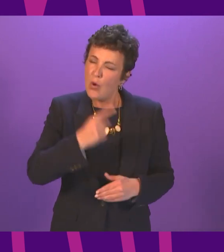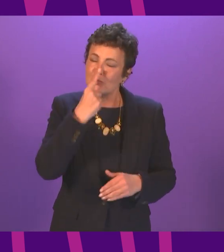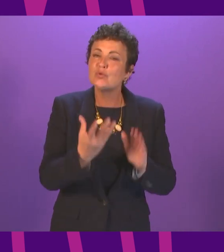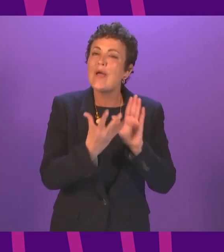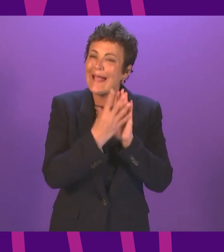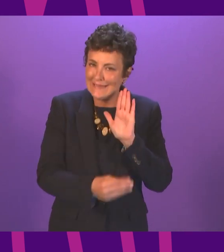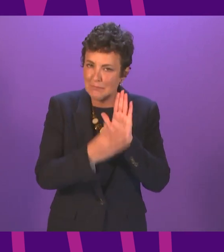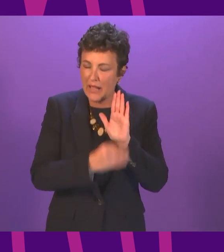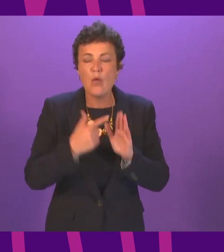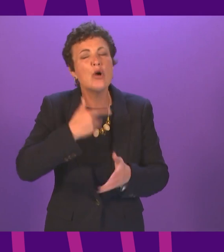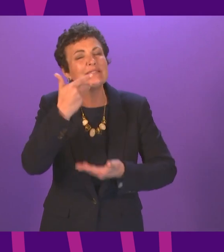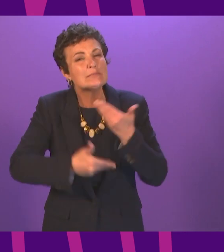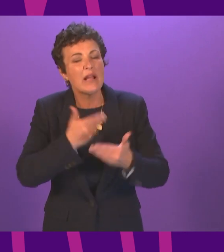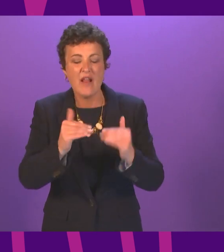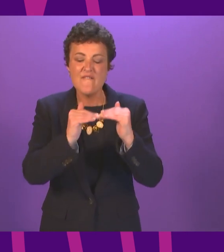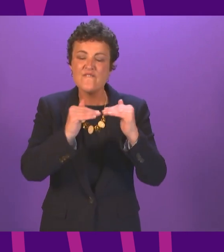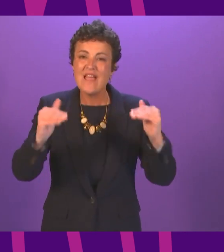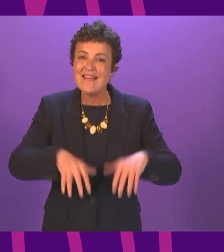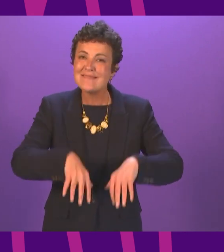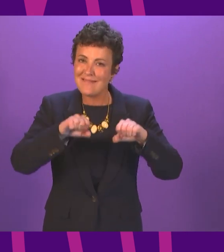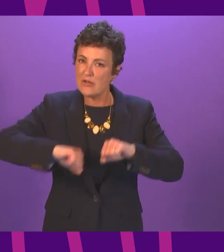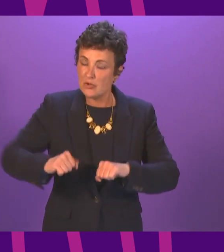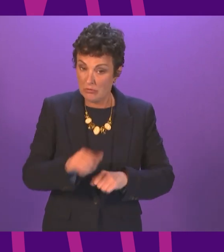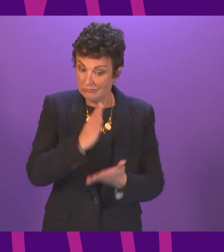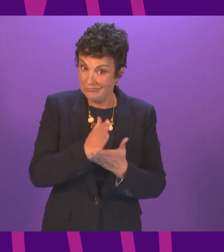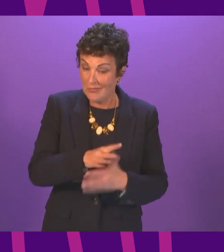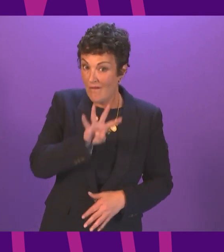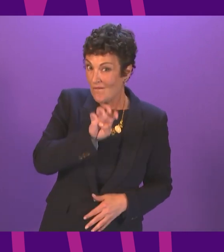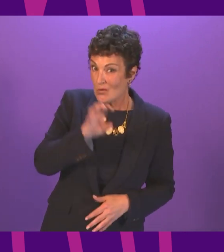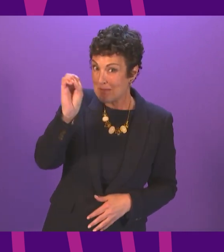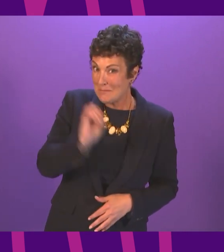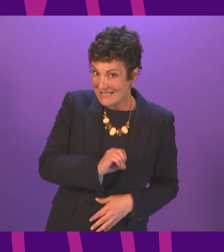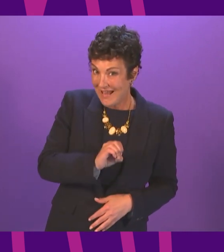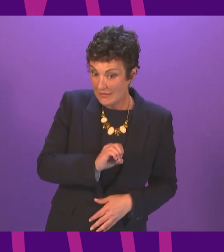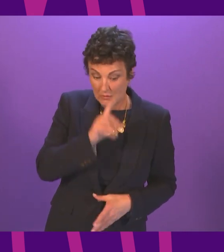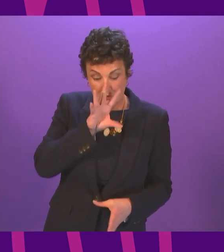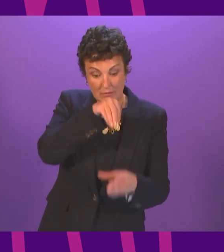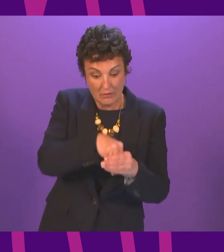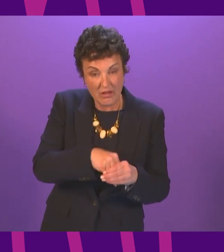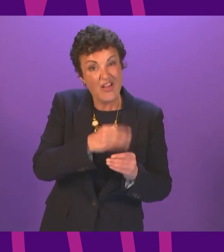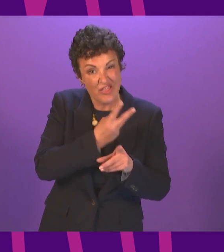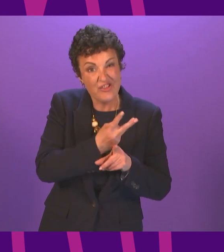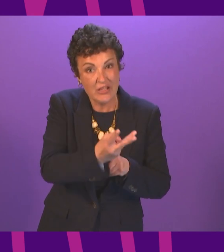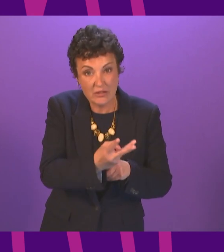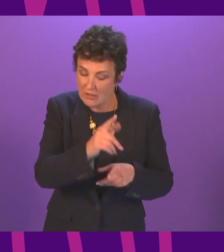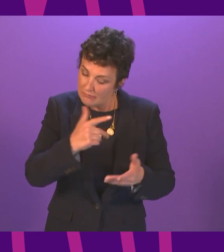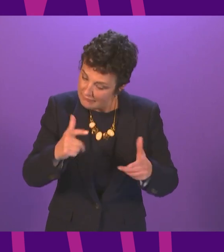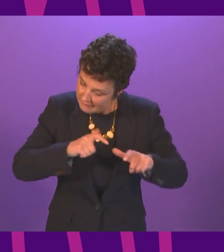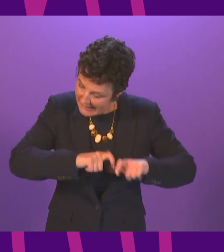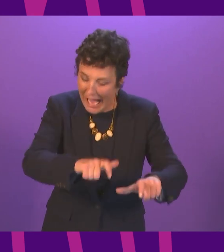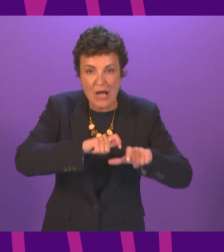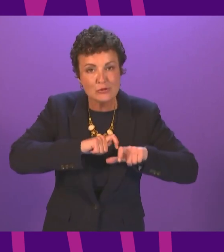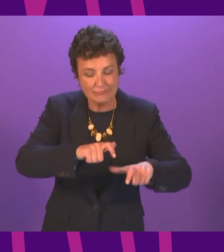Fair Start Scotland just 14% of those enrolled in the first three years of Fair Start managed to sustain employment